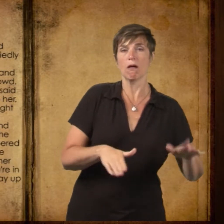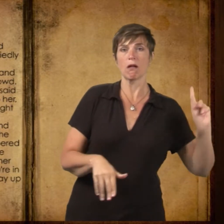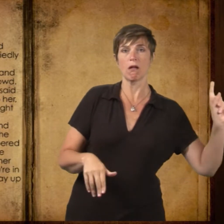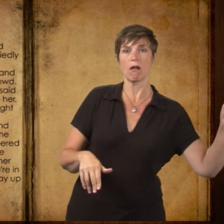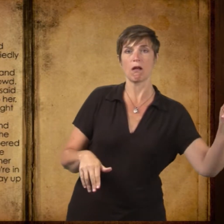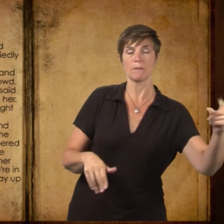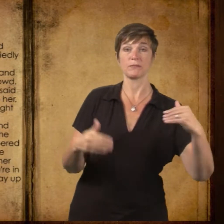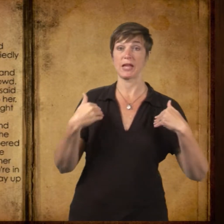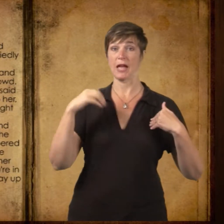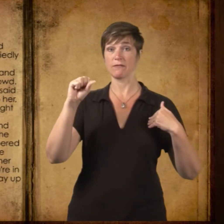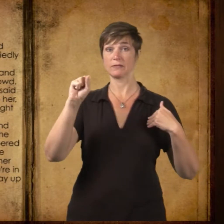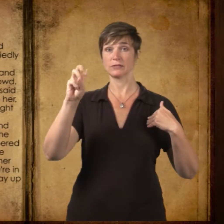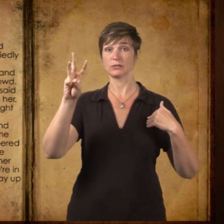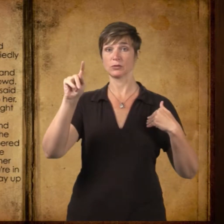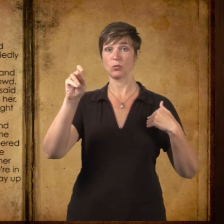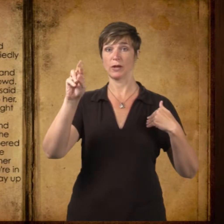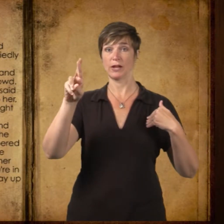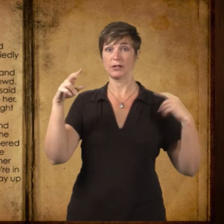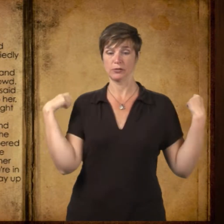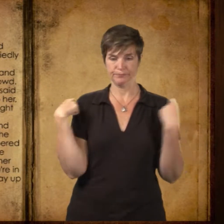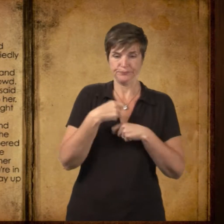her sweater thrown over her shoulders